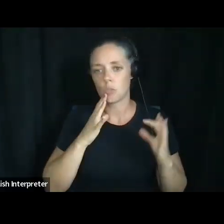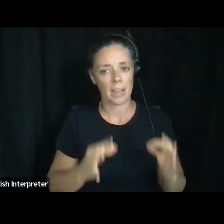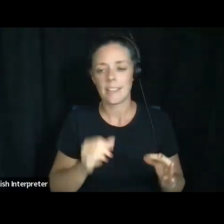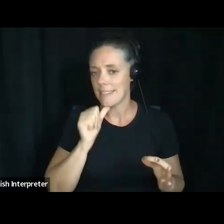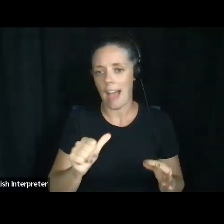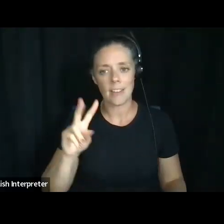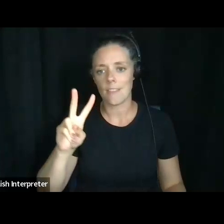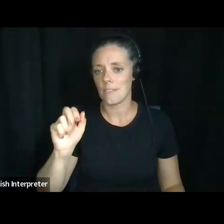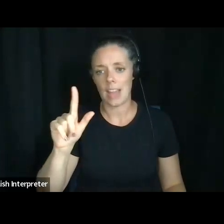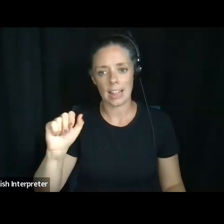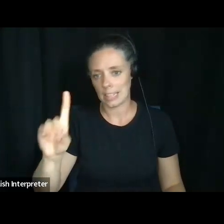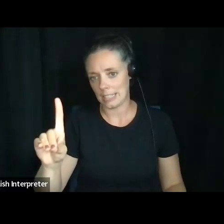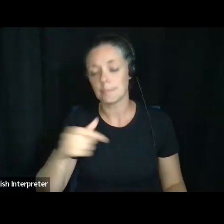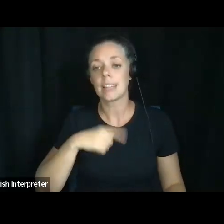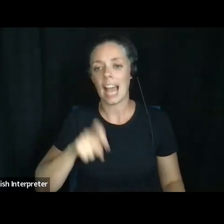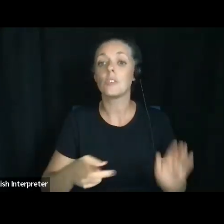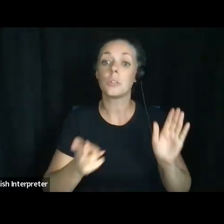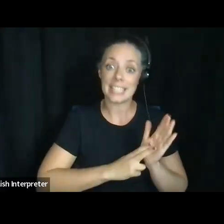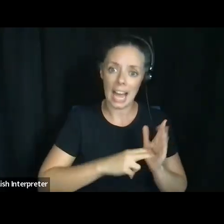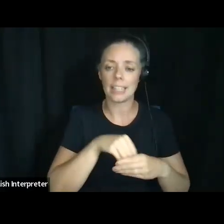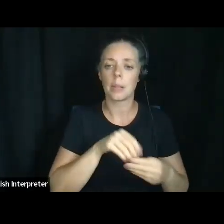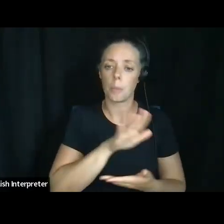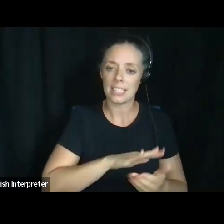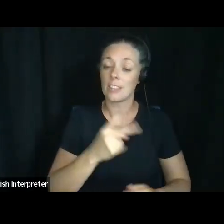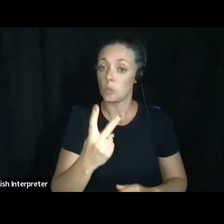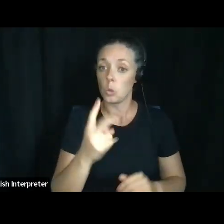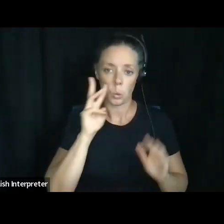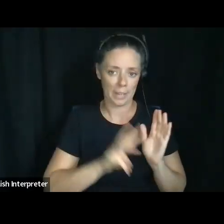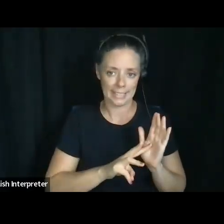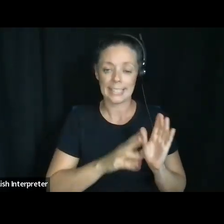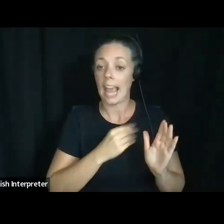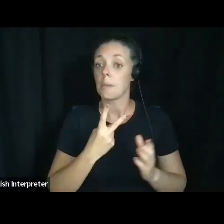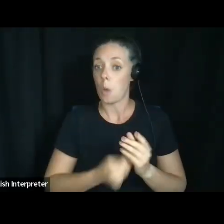because I have to sign it in the presence of two witnesses and those witnesses have to sign.